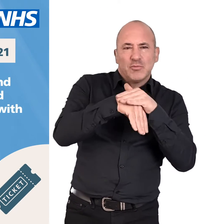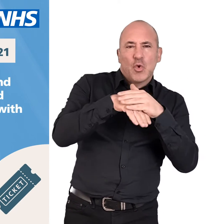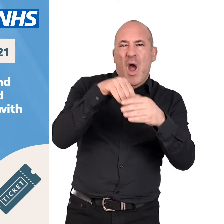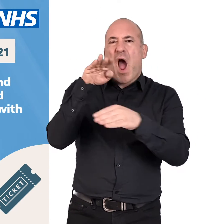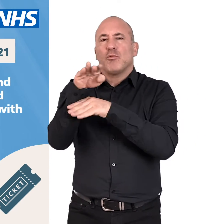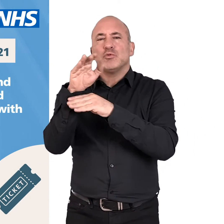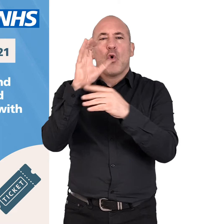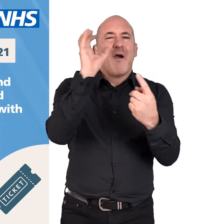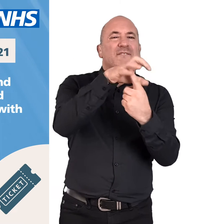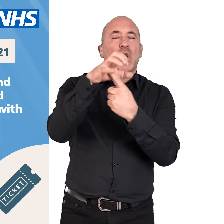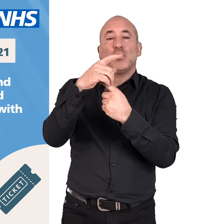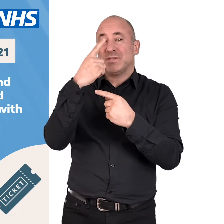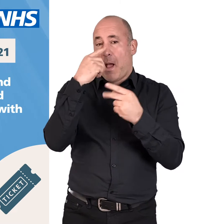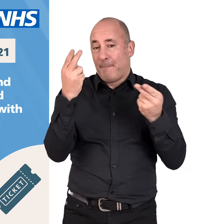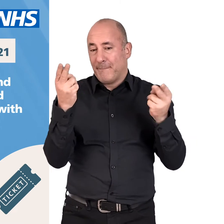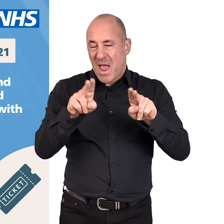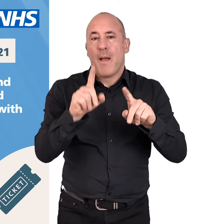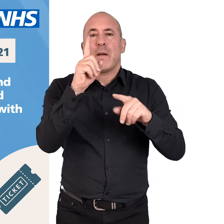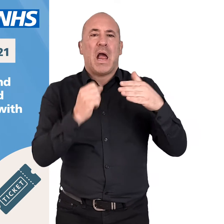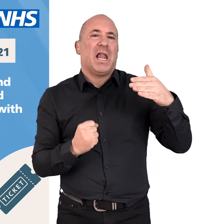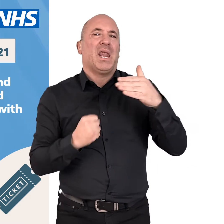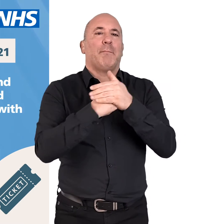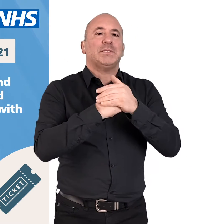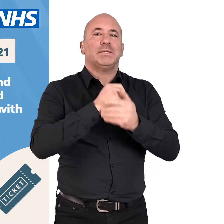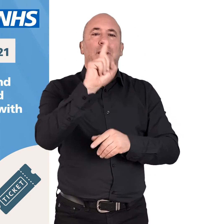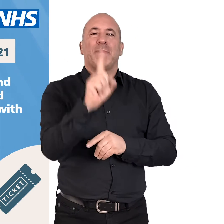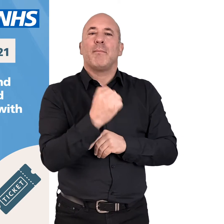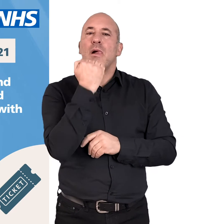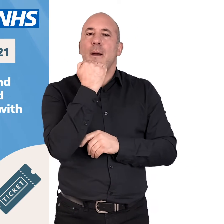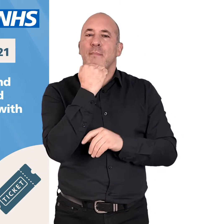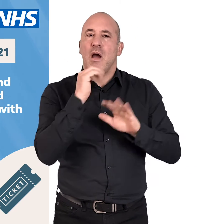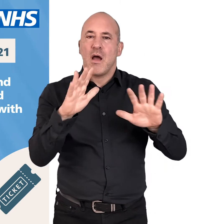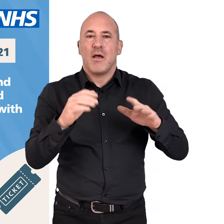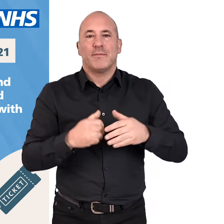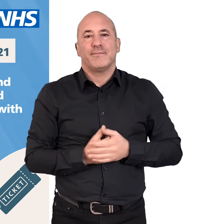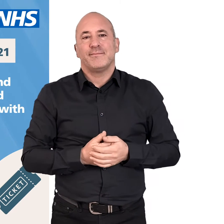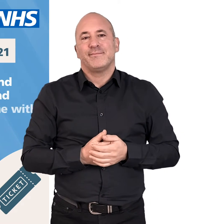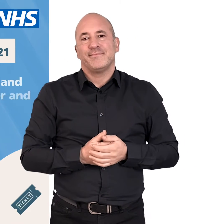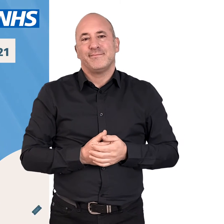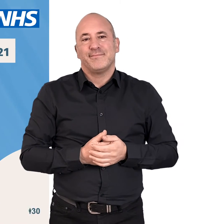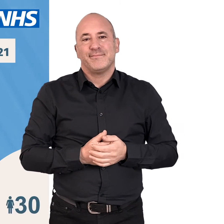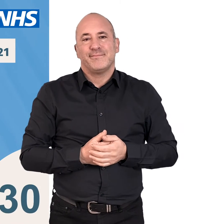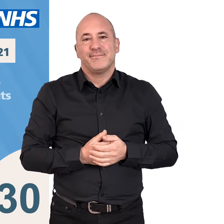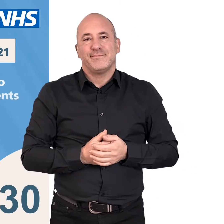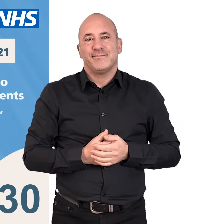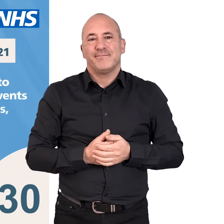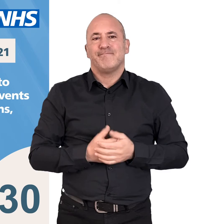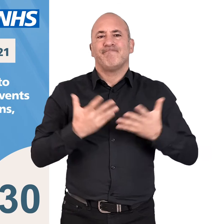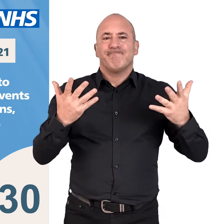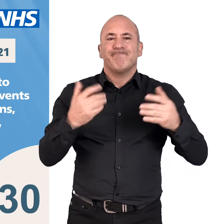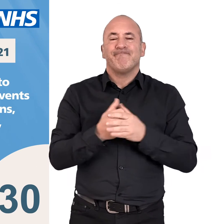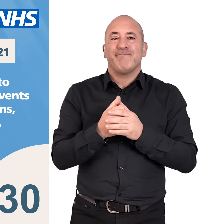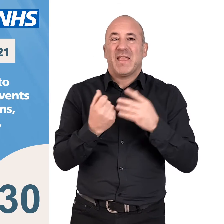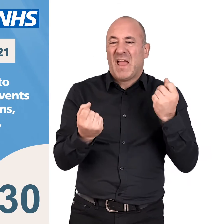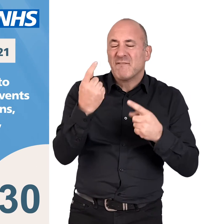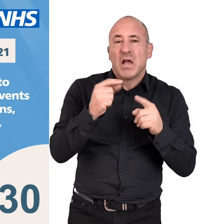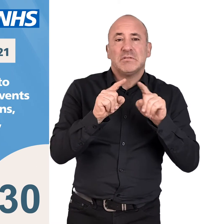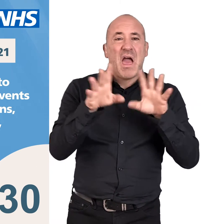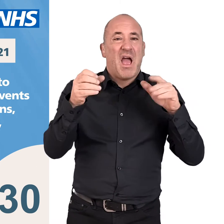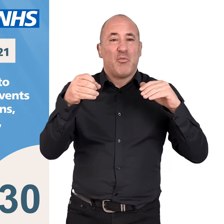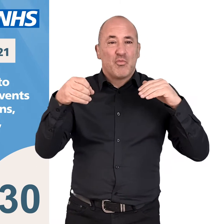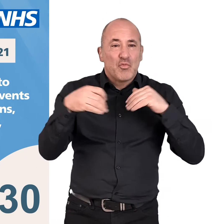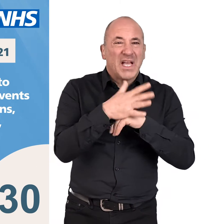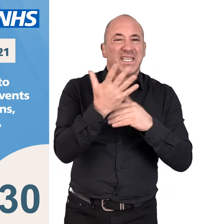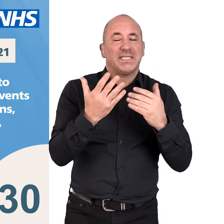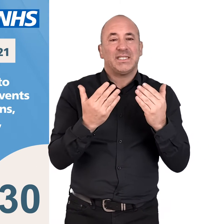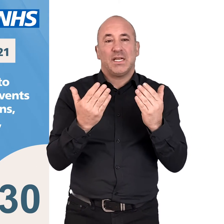in indoor and outdoor venues can resume, with capacity limits. Up to 30 people will be